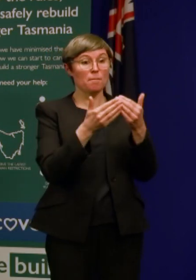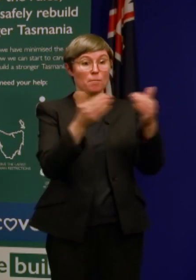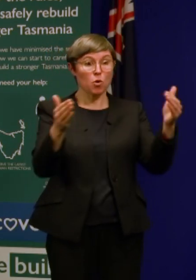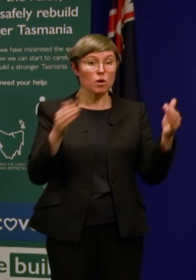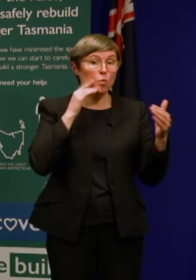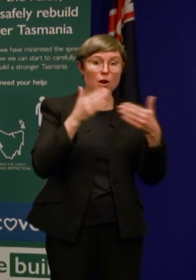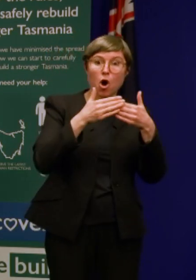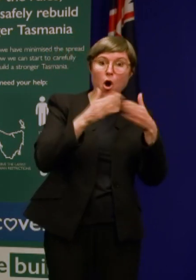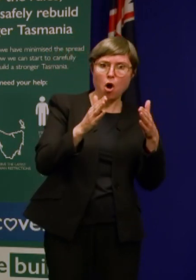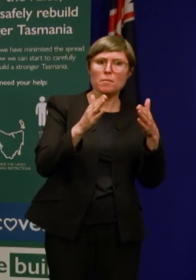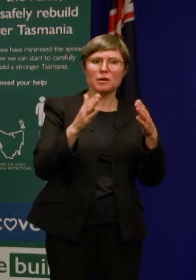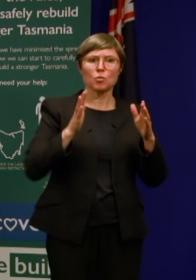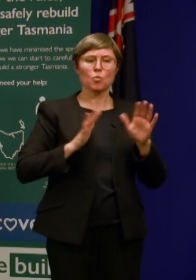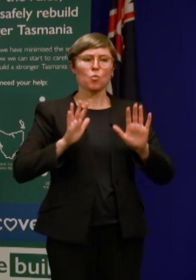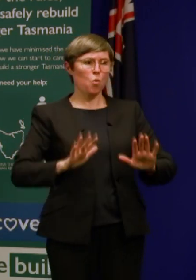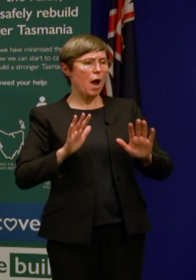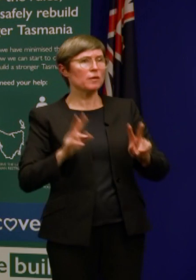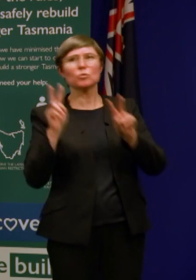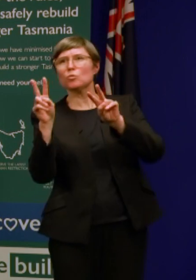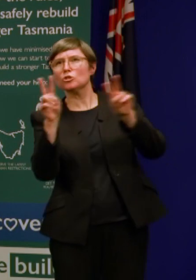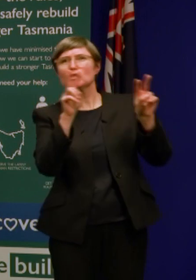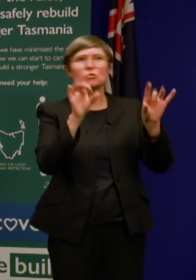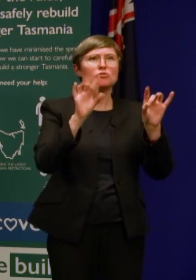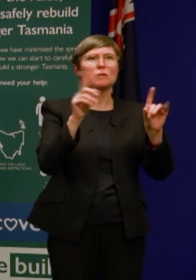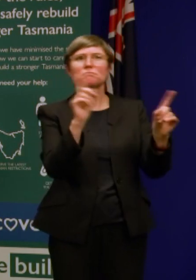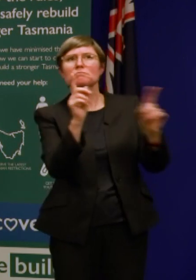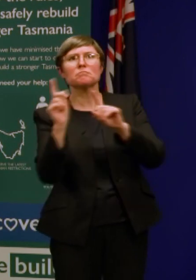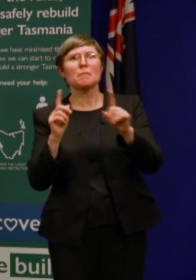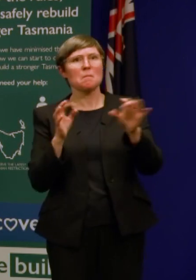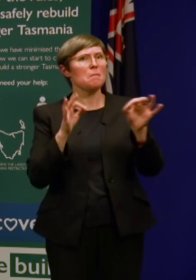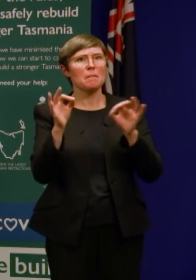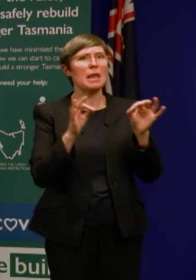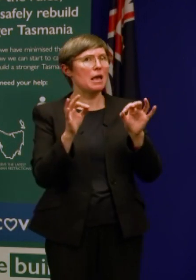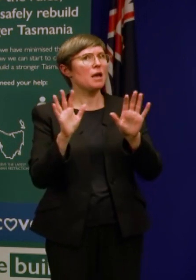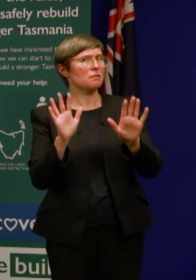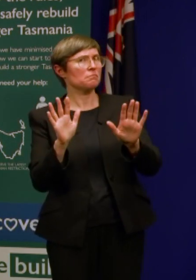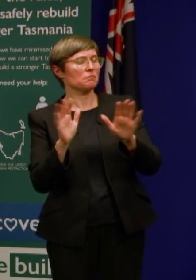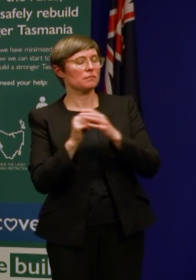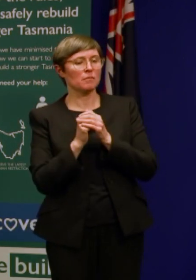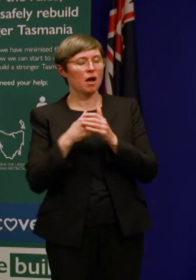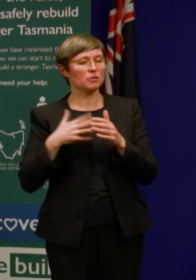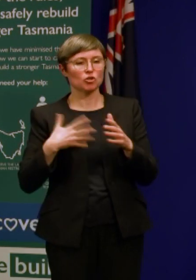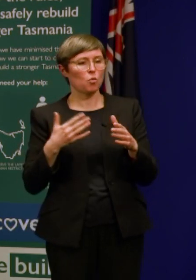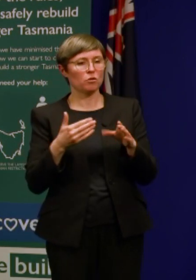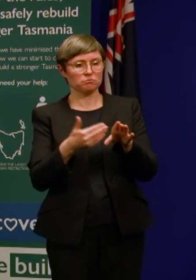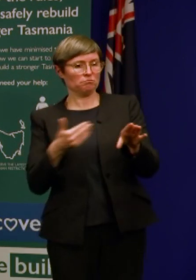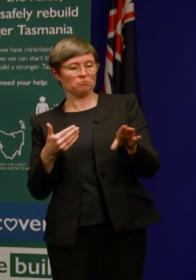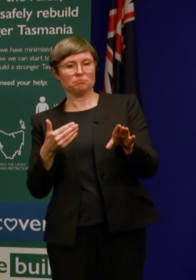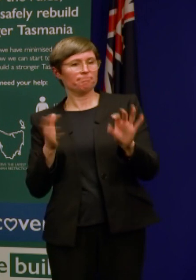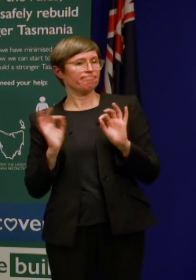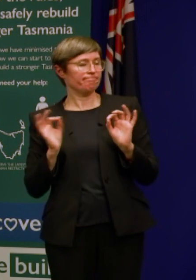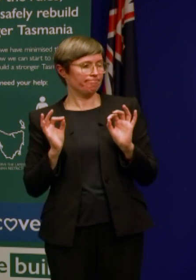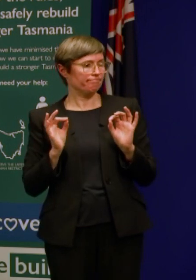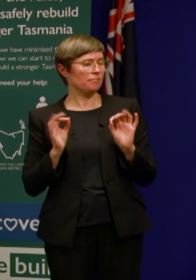time to understand what's occurring in other jurisdictions. That plan, I think, has stood us in good stead. It's provided us with the